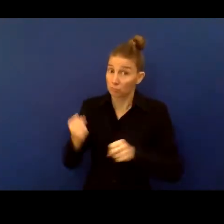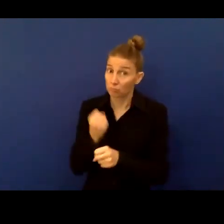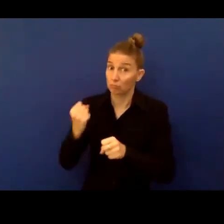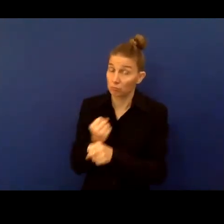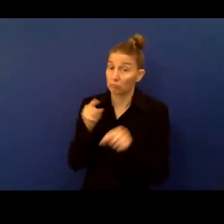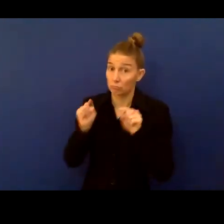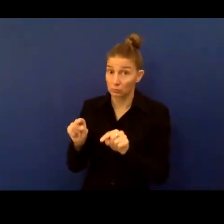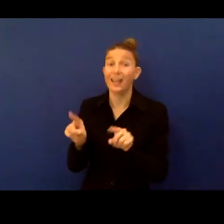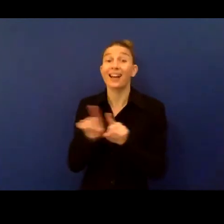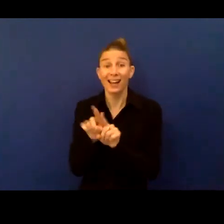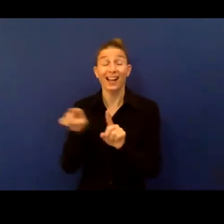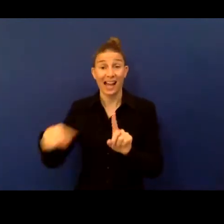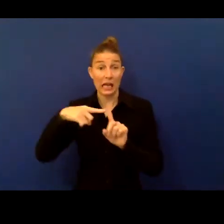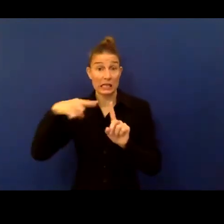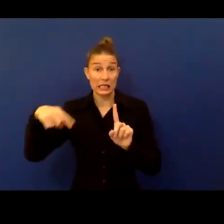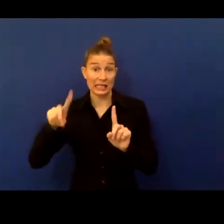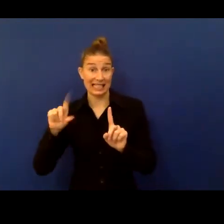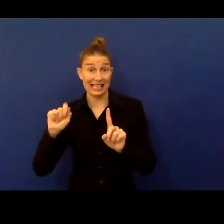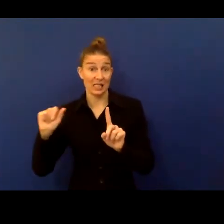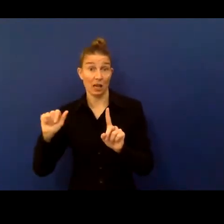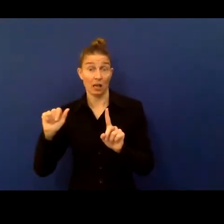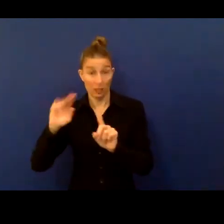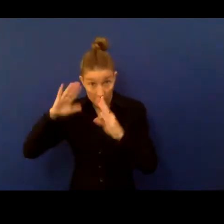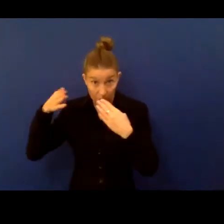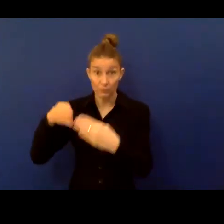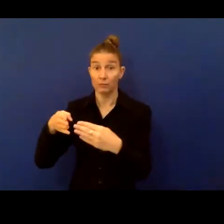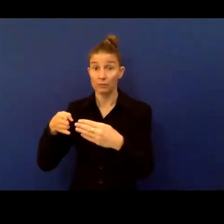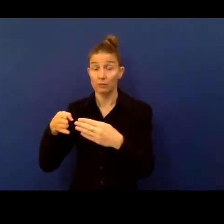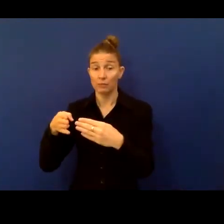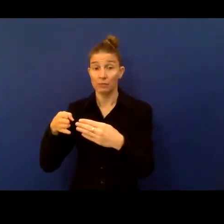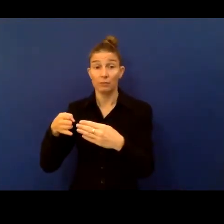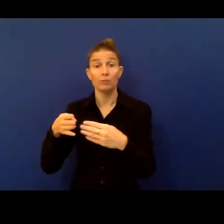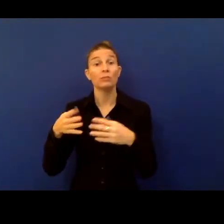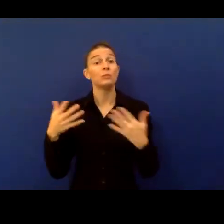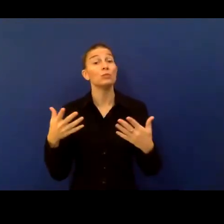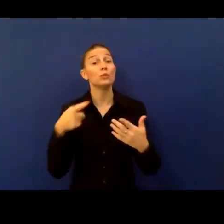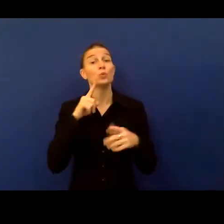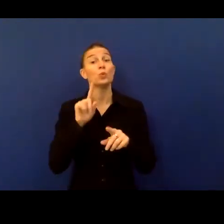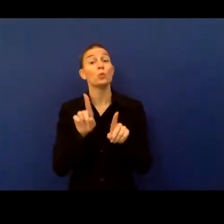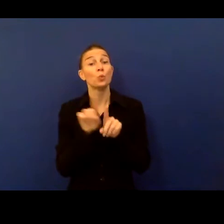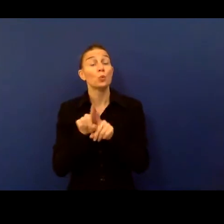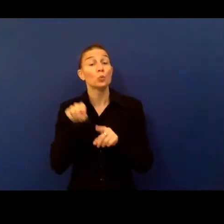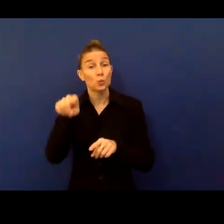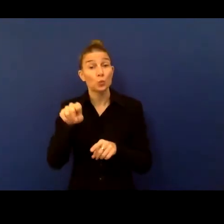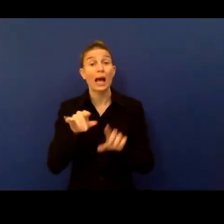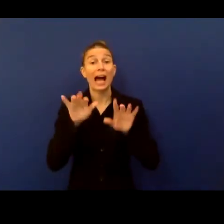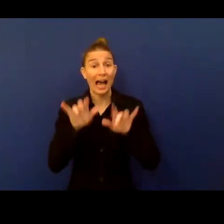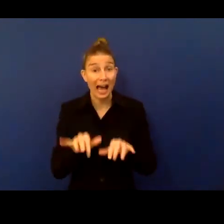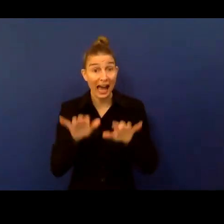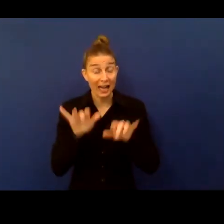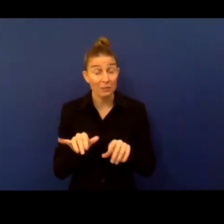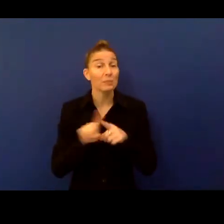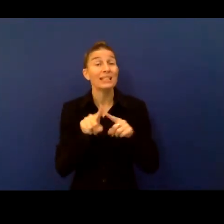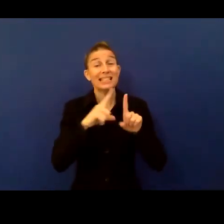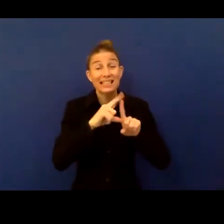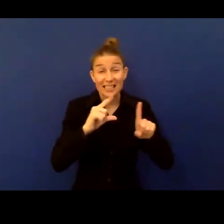data specifically. We are working with the use of administrative, including digital data for